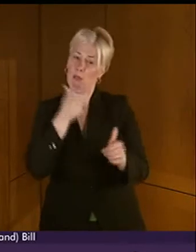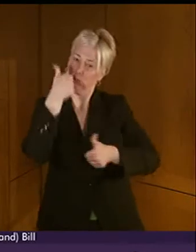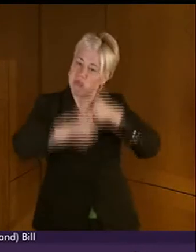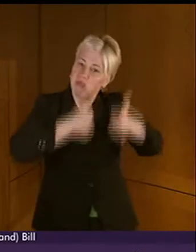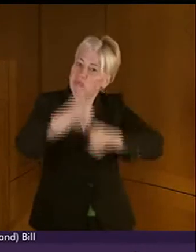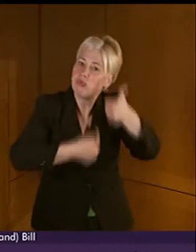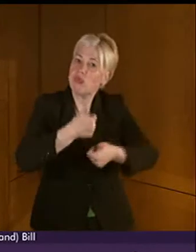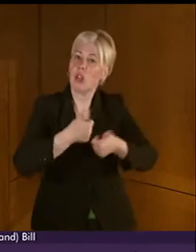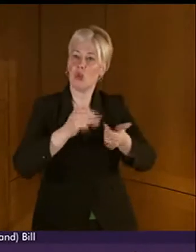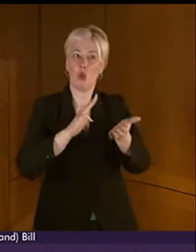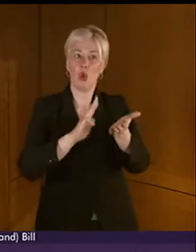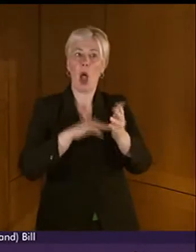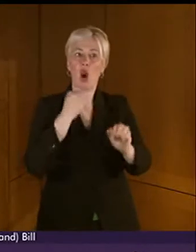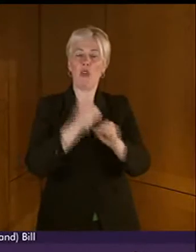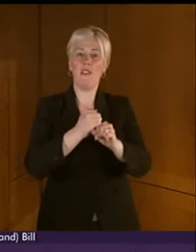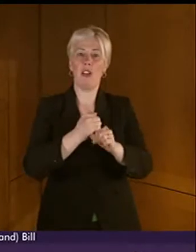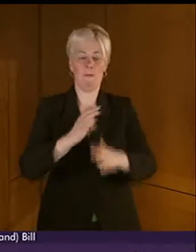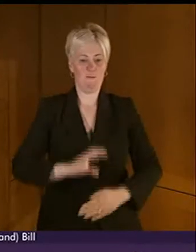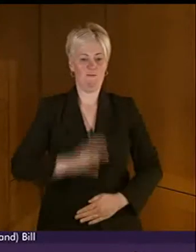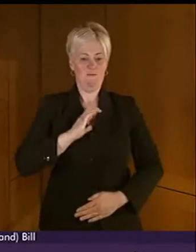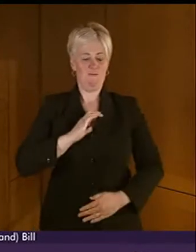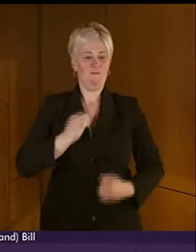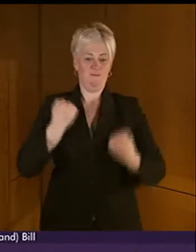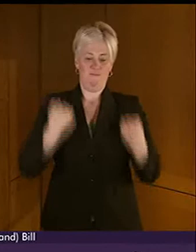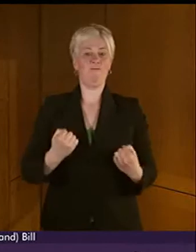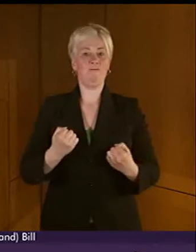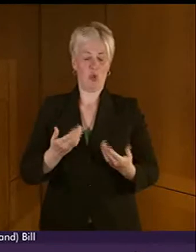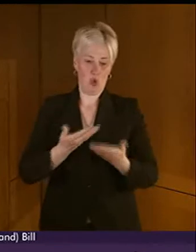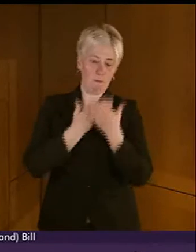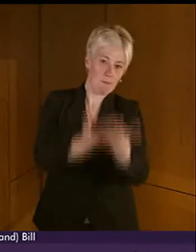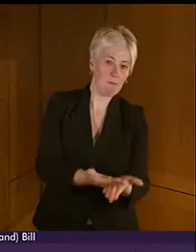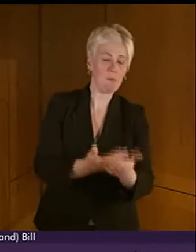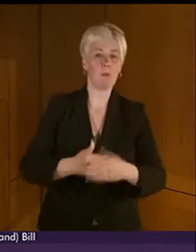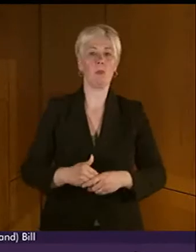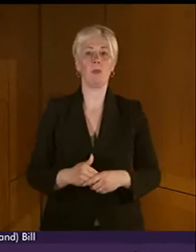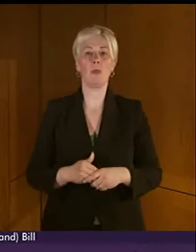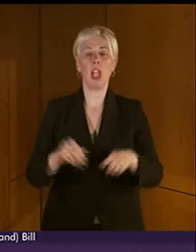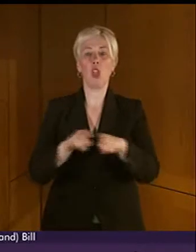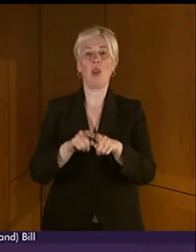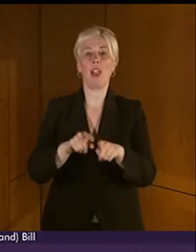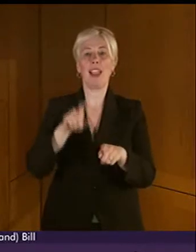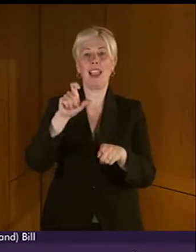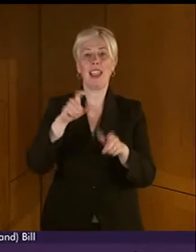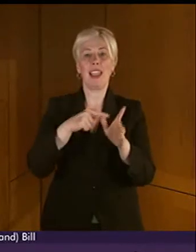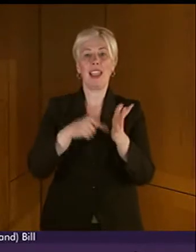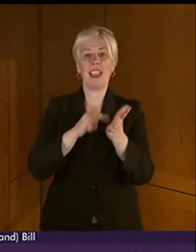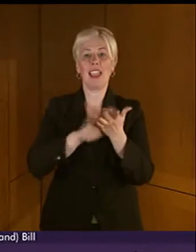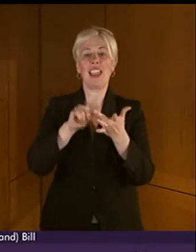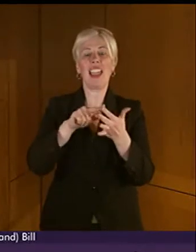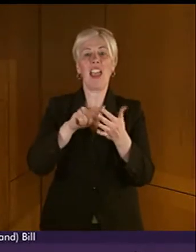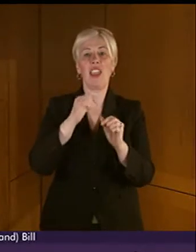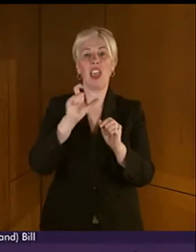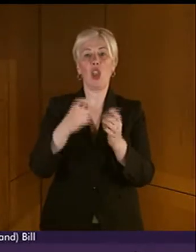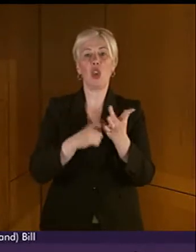courage and the background for bringing that forward. I think it is also worth putting on record that Cathy Craigie, as others have mentioned, former Labour